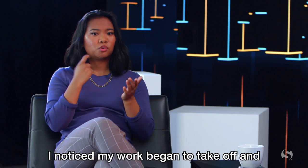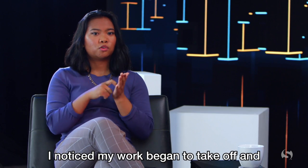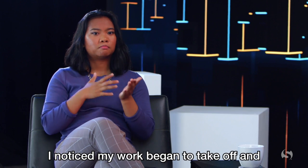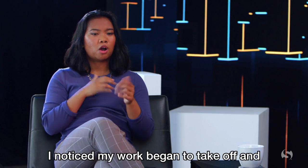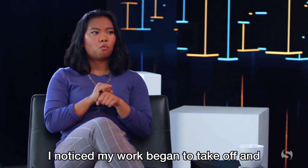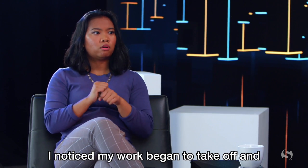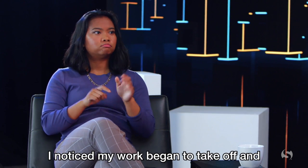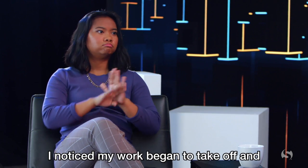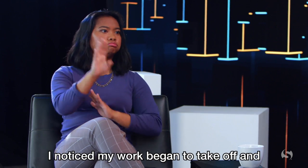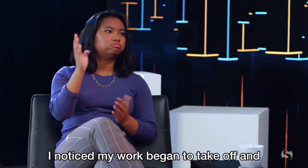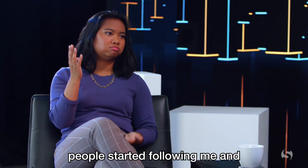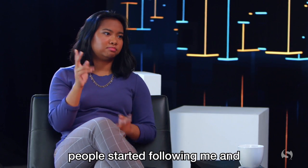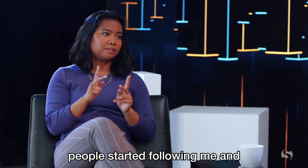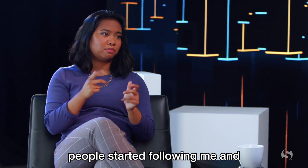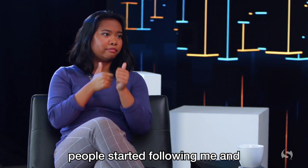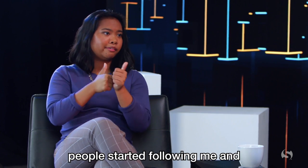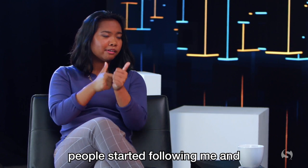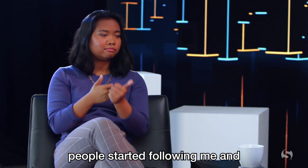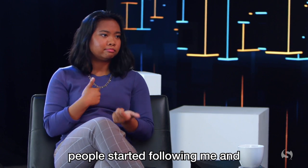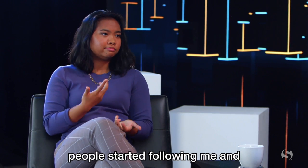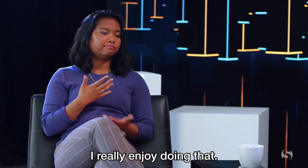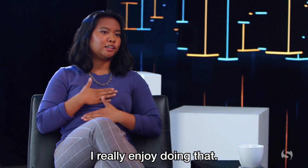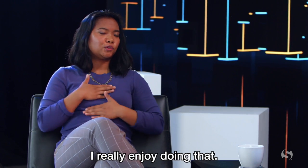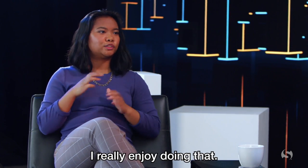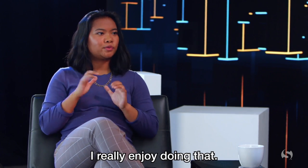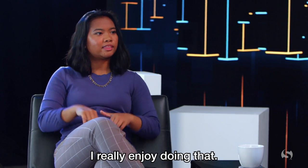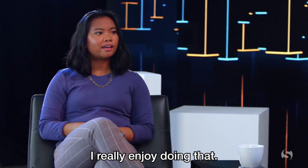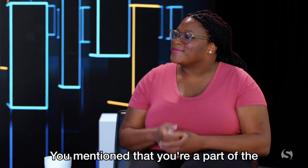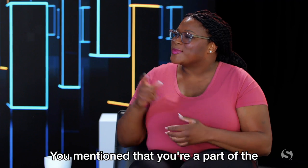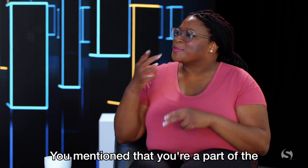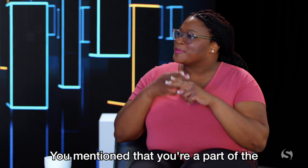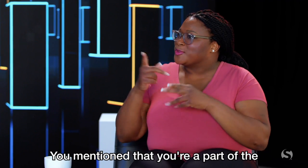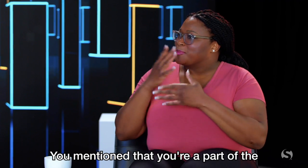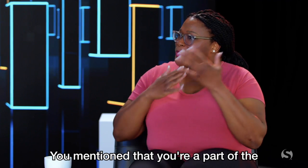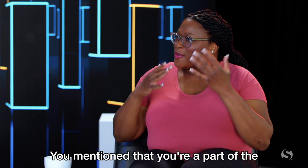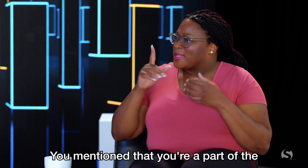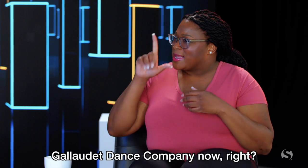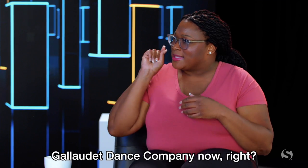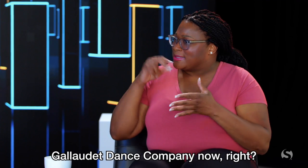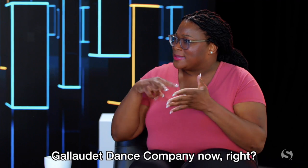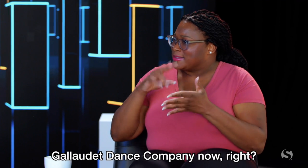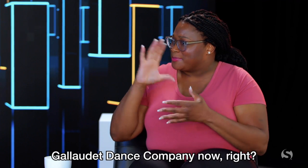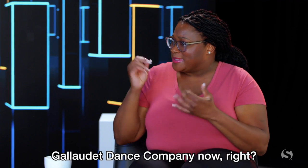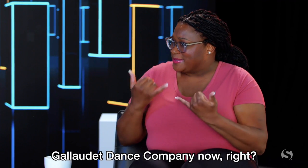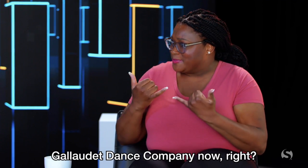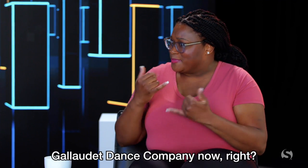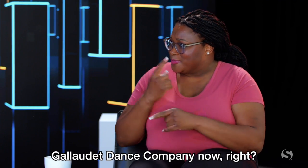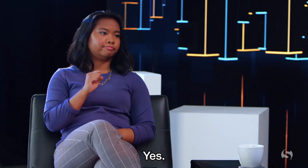I noticed my work began to take off, and people started following me, and I really enjoy doing that. You mentioned that you're part of the Gallaudet Dance Company